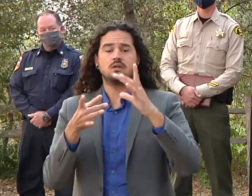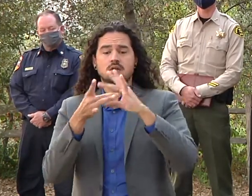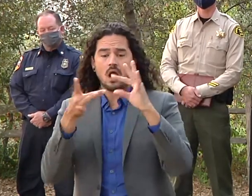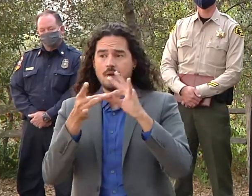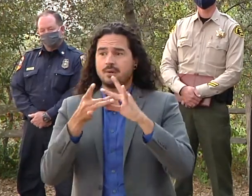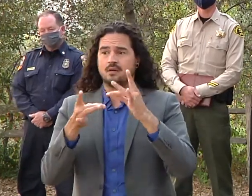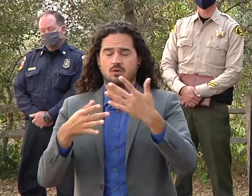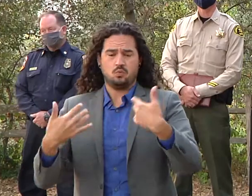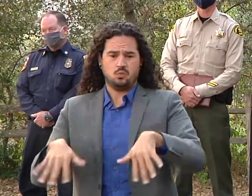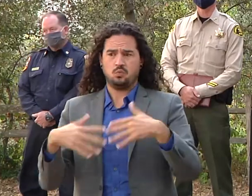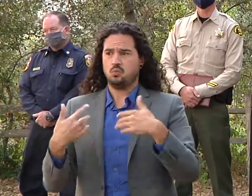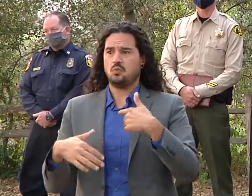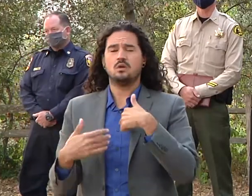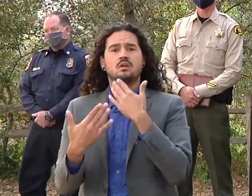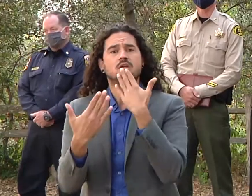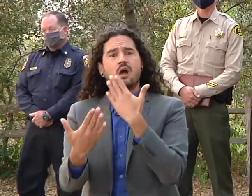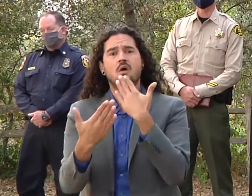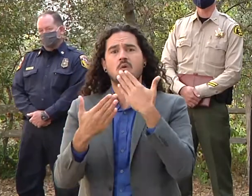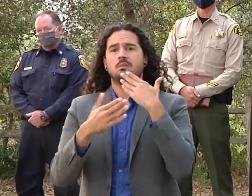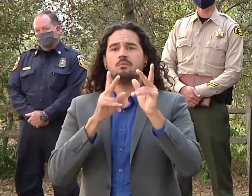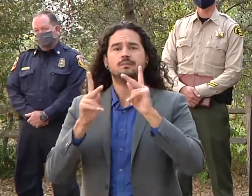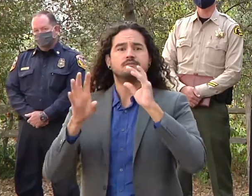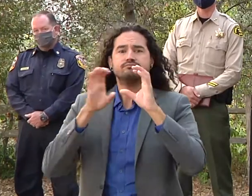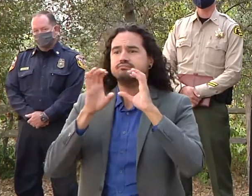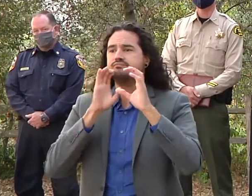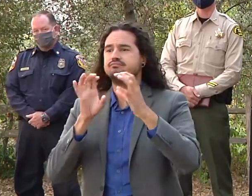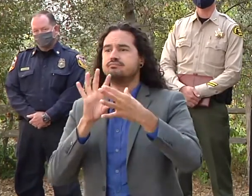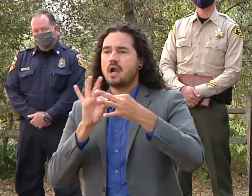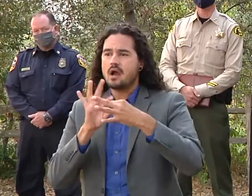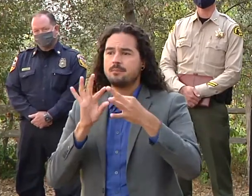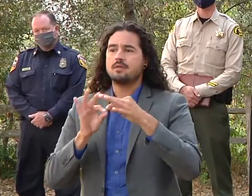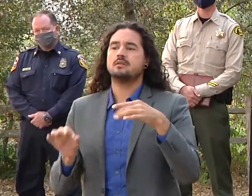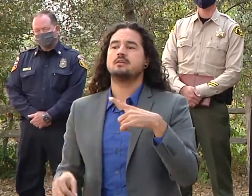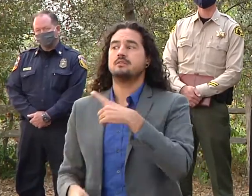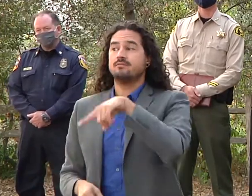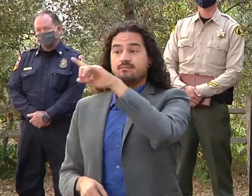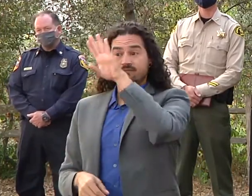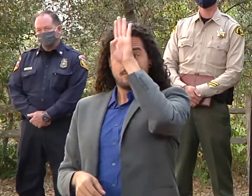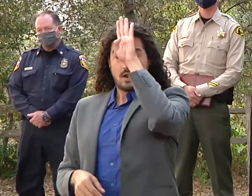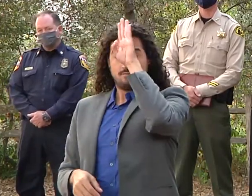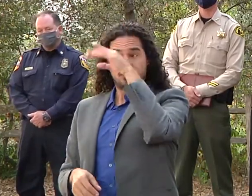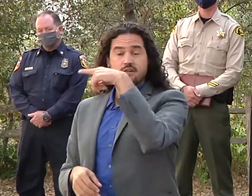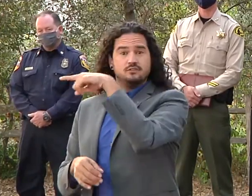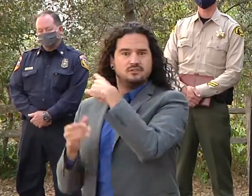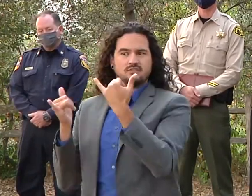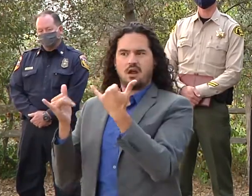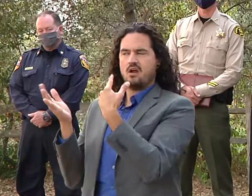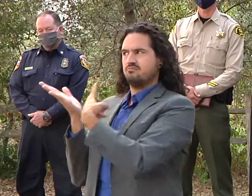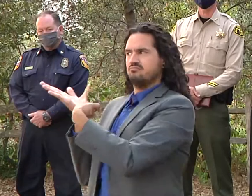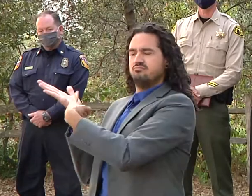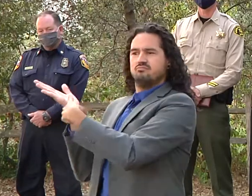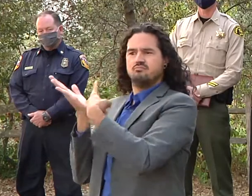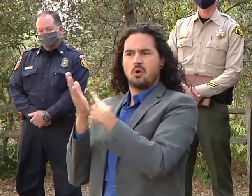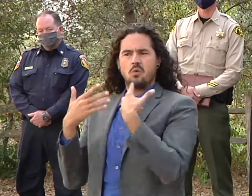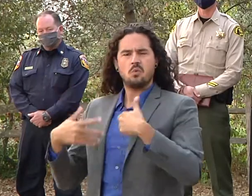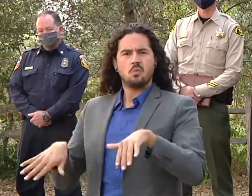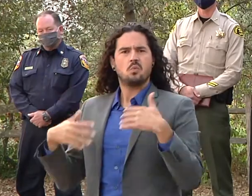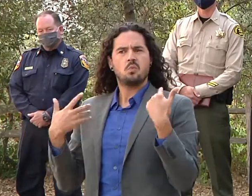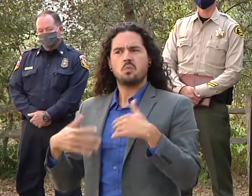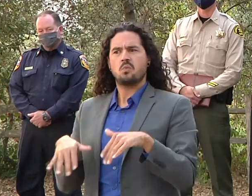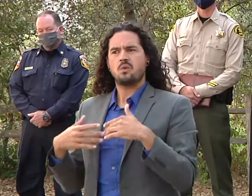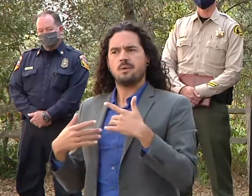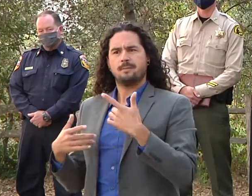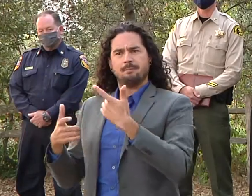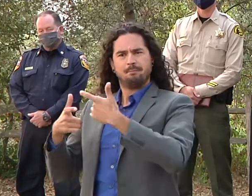you've heard from all the fire personnel but the engagement that we've seen from the community and our neighbors as a whole has been absolutely